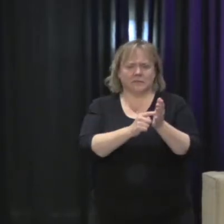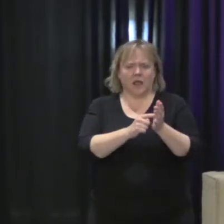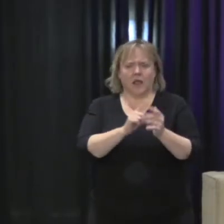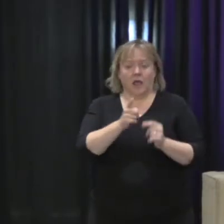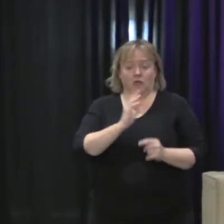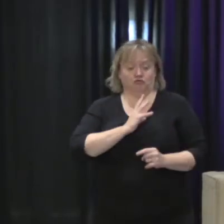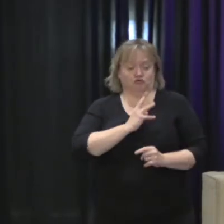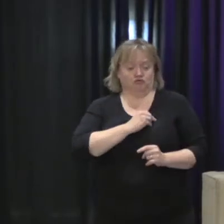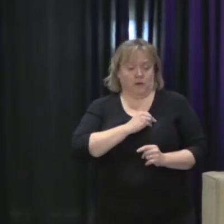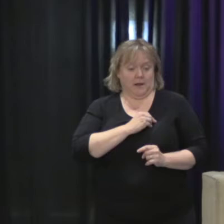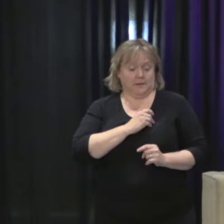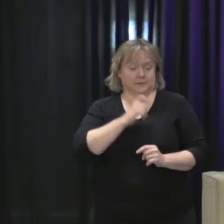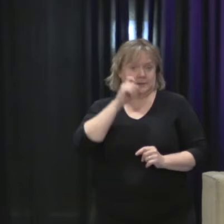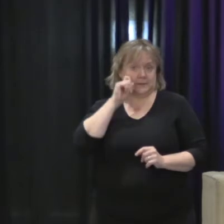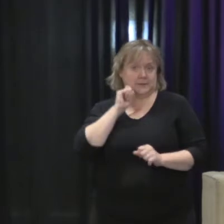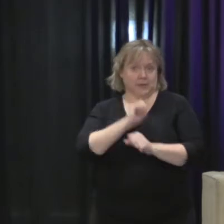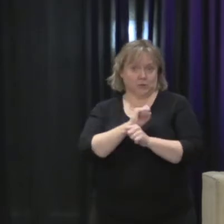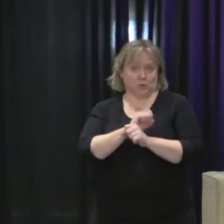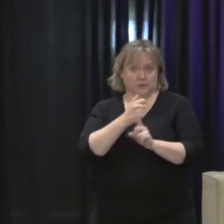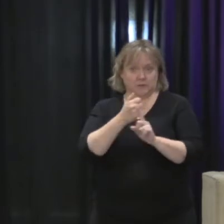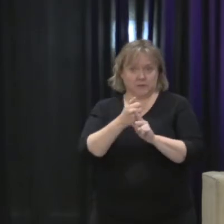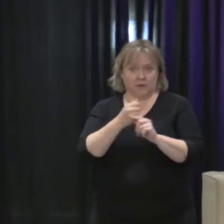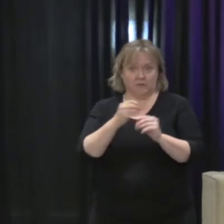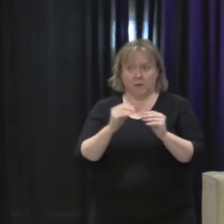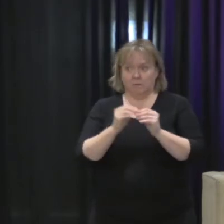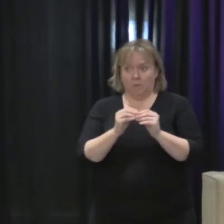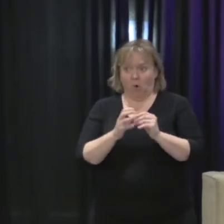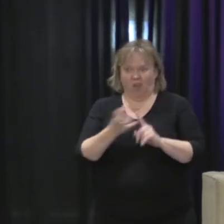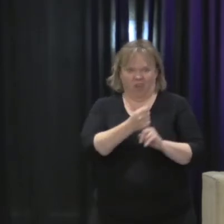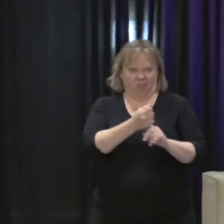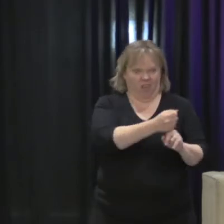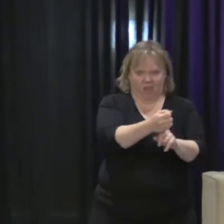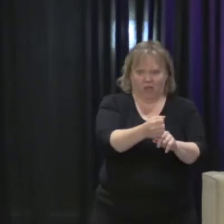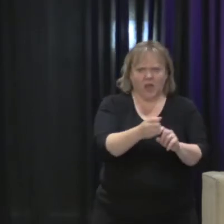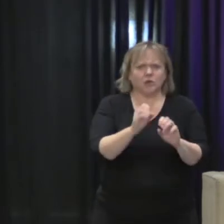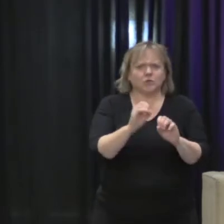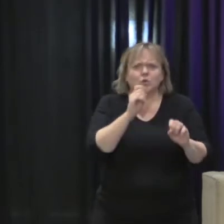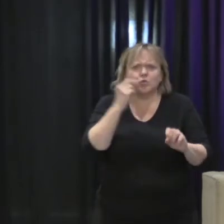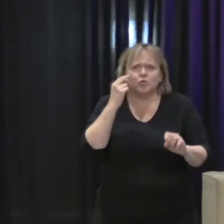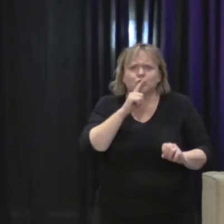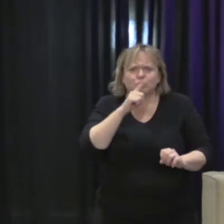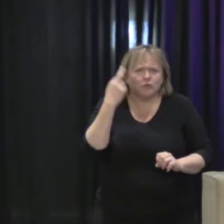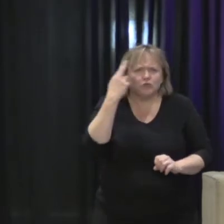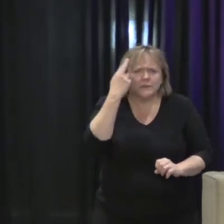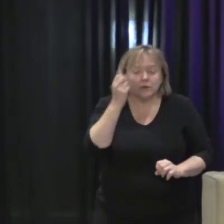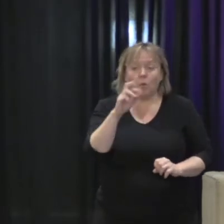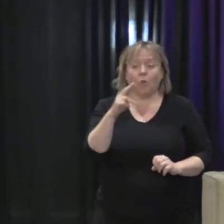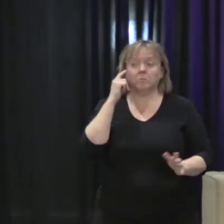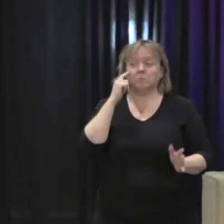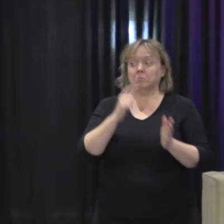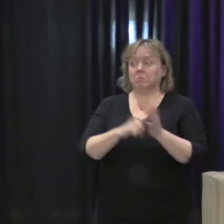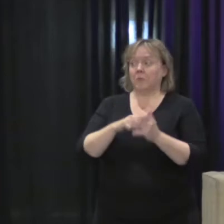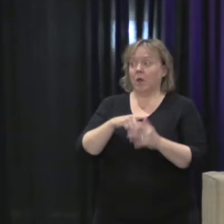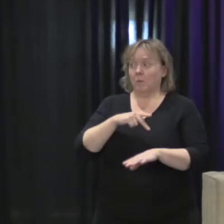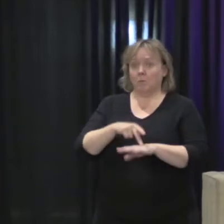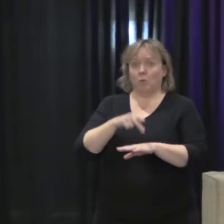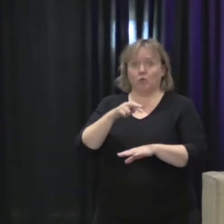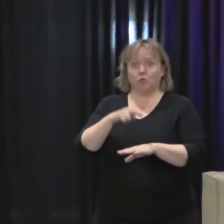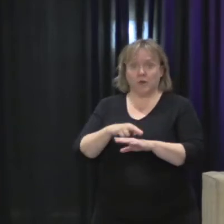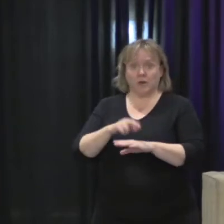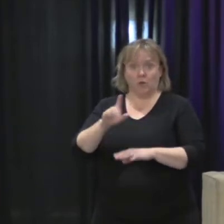with absolutely no basis. Or the Puerto Rico Police Department had